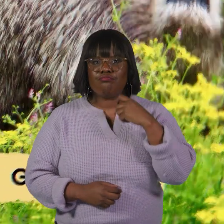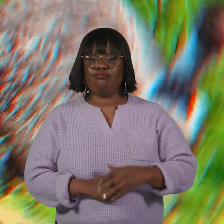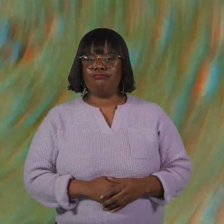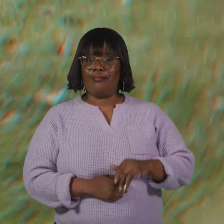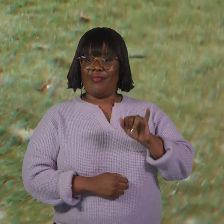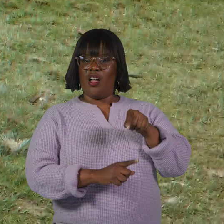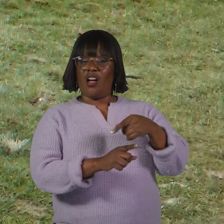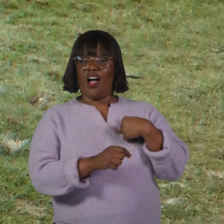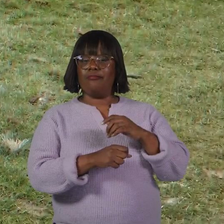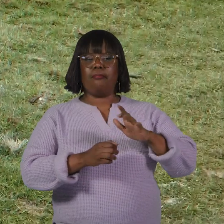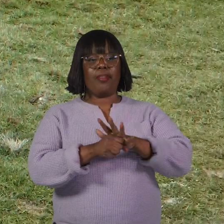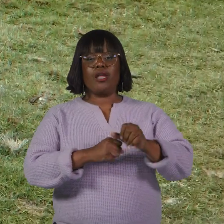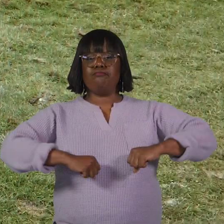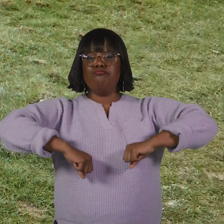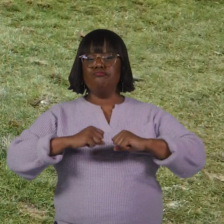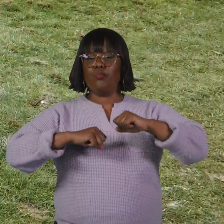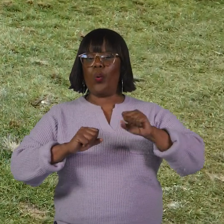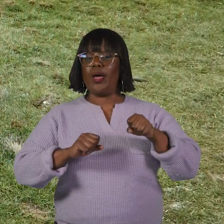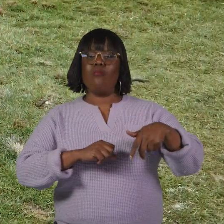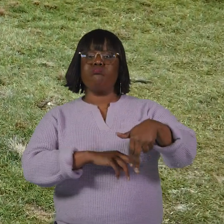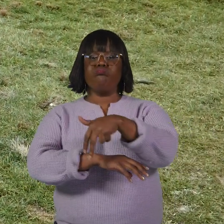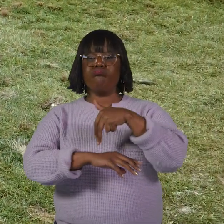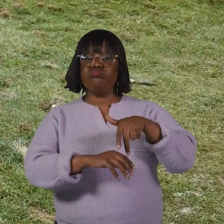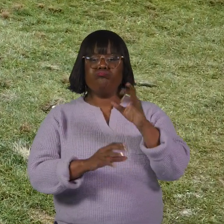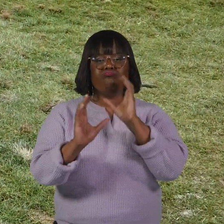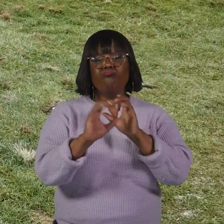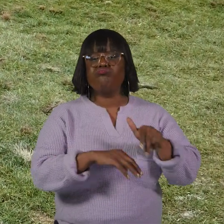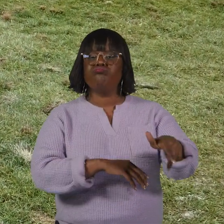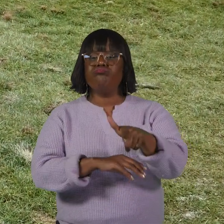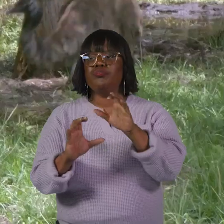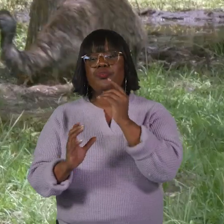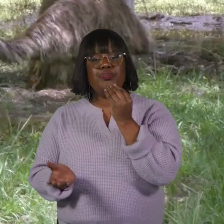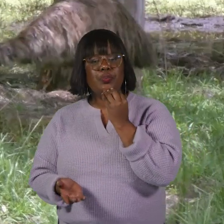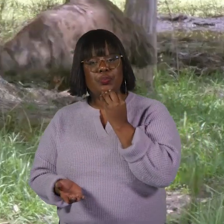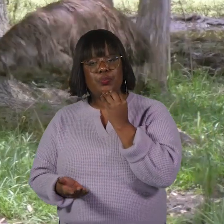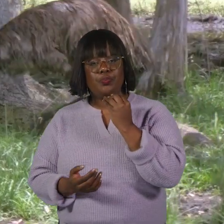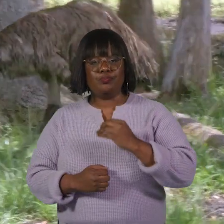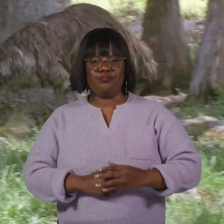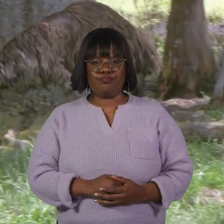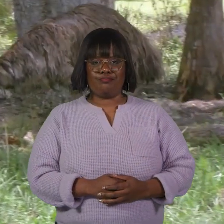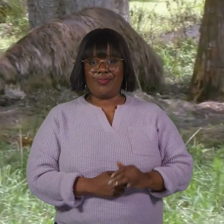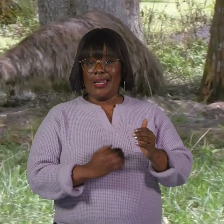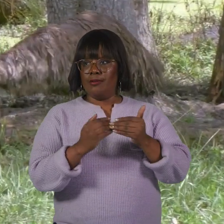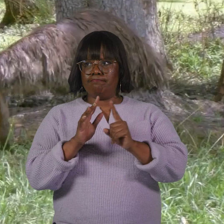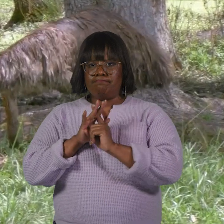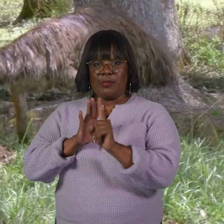This way, they have plenty of space in the open areas to roam and find food and escape